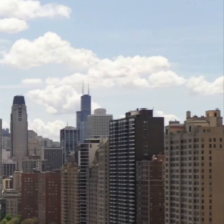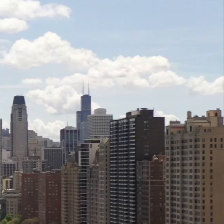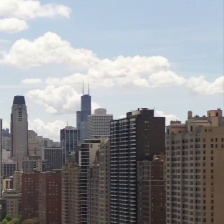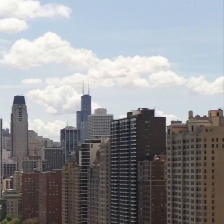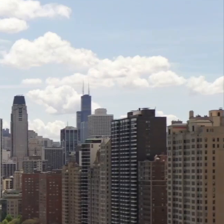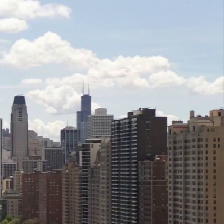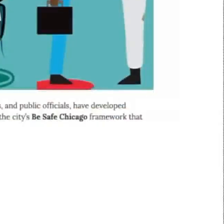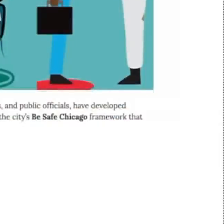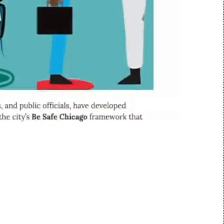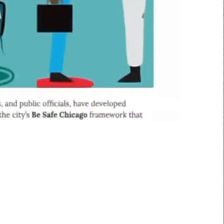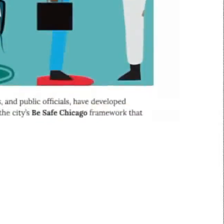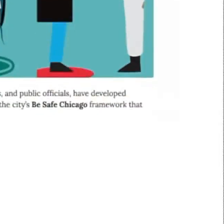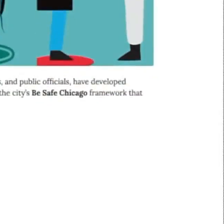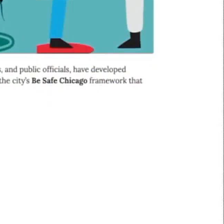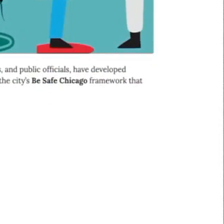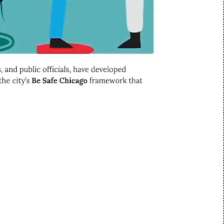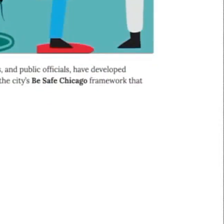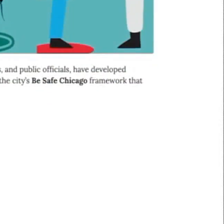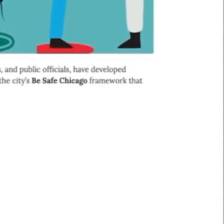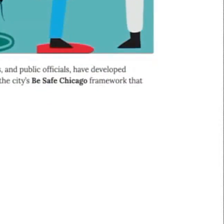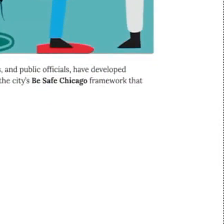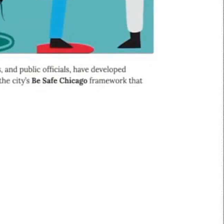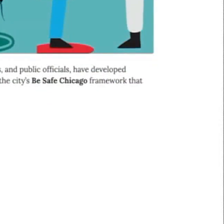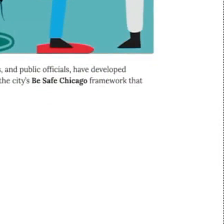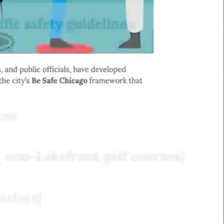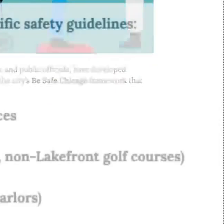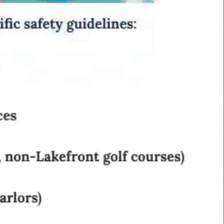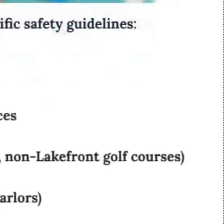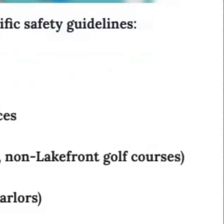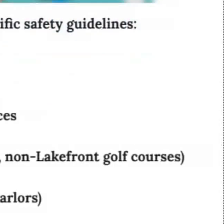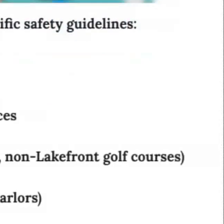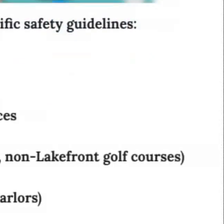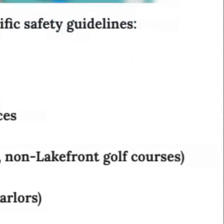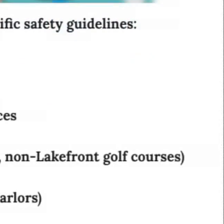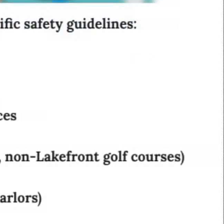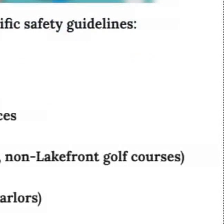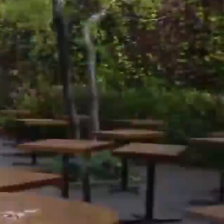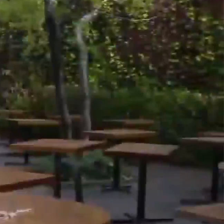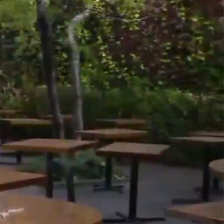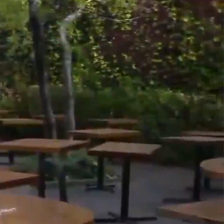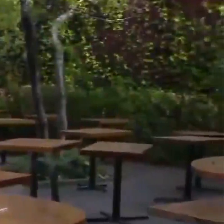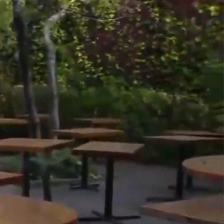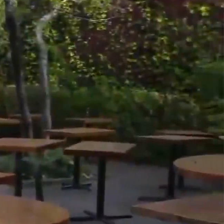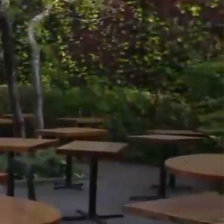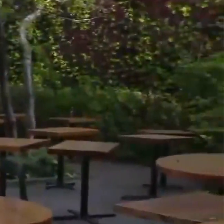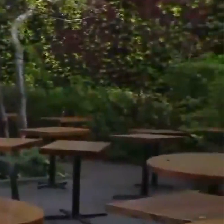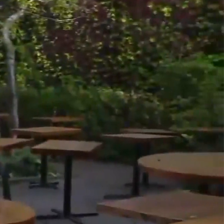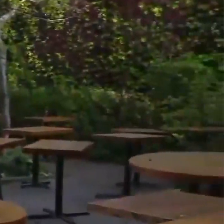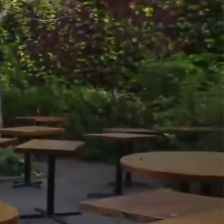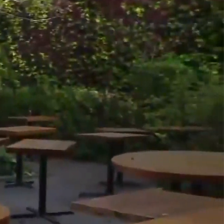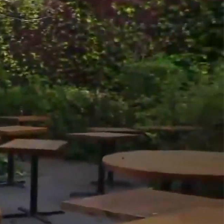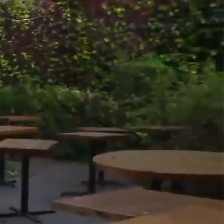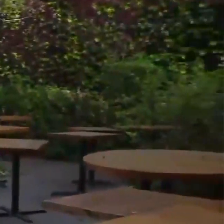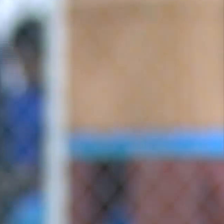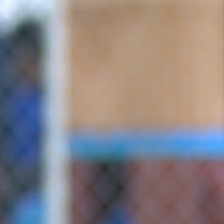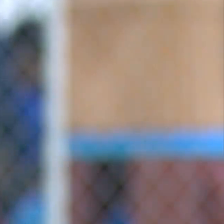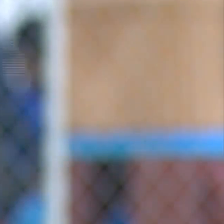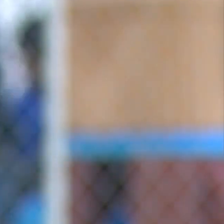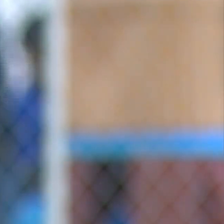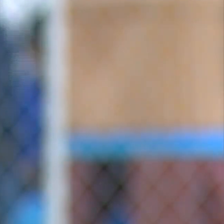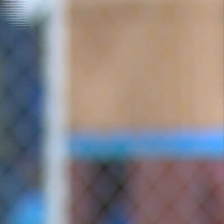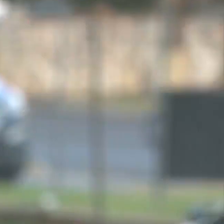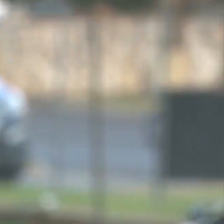reopen next week with very specific safety guidelines. Some of those include restaurants with outdoor dining only,